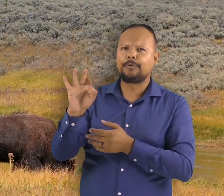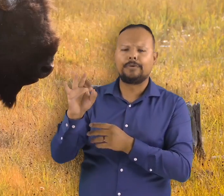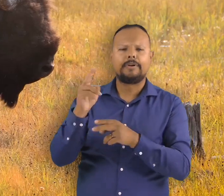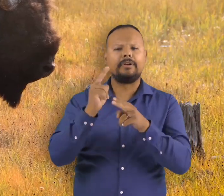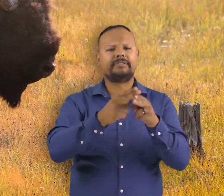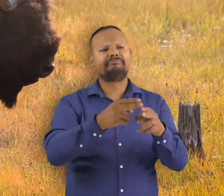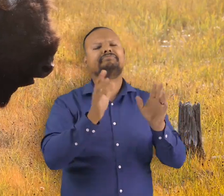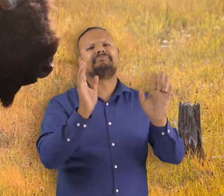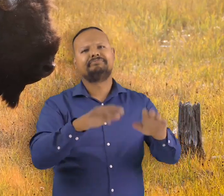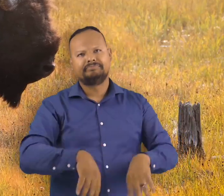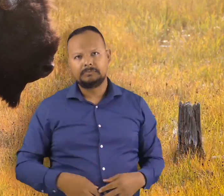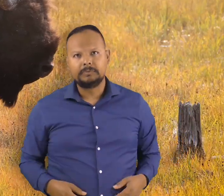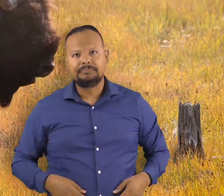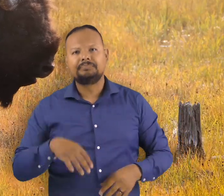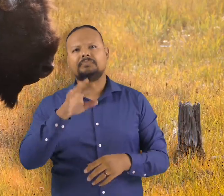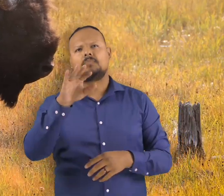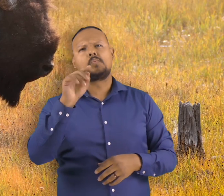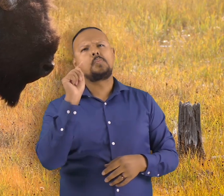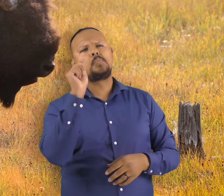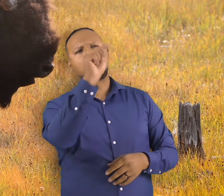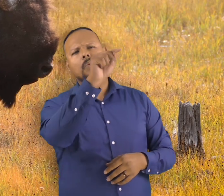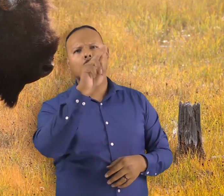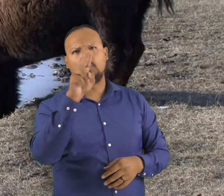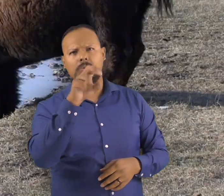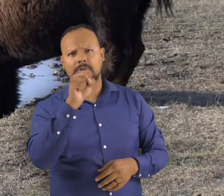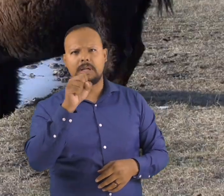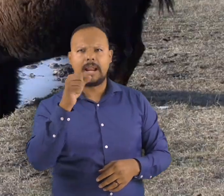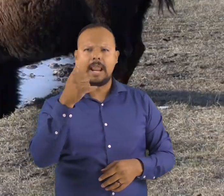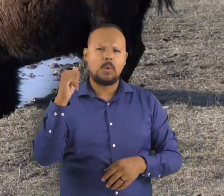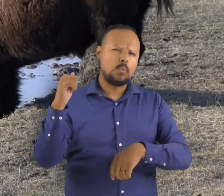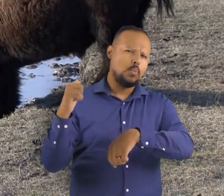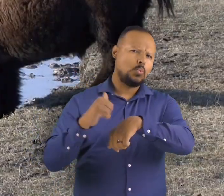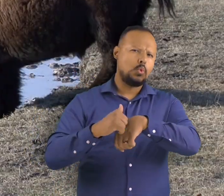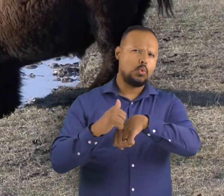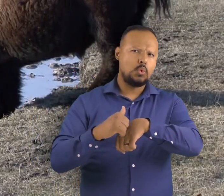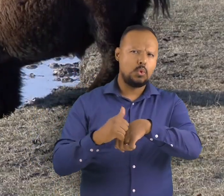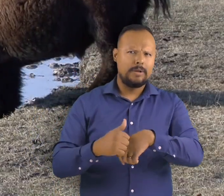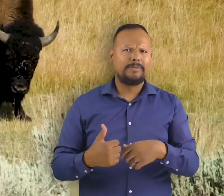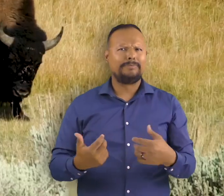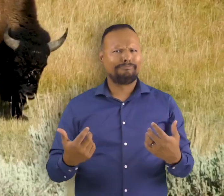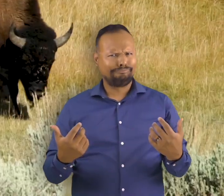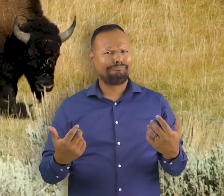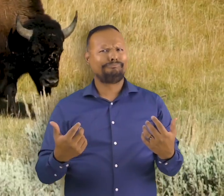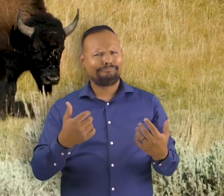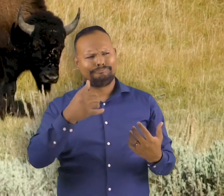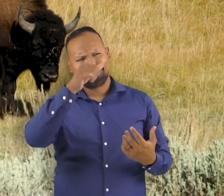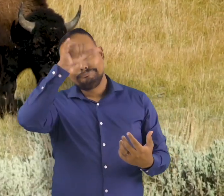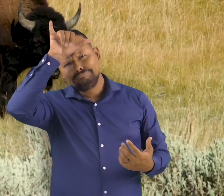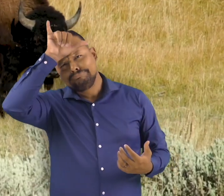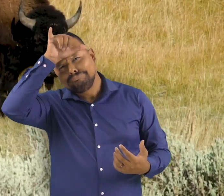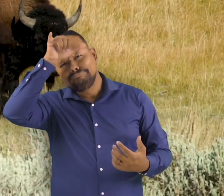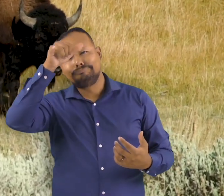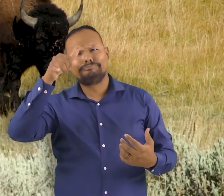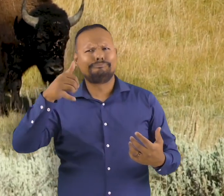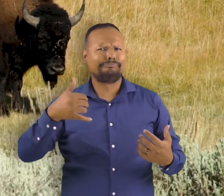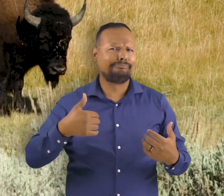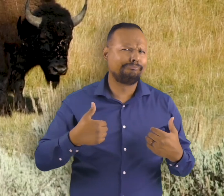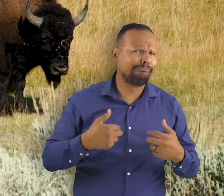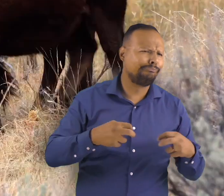is the central place where american bison continuously live with protection by park authorities the bison in this park